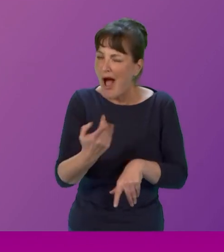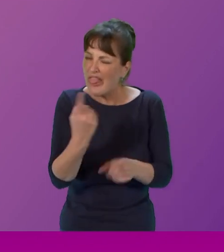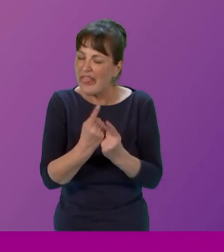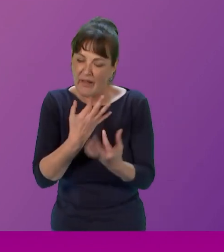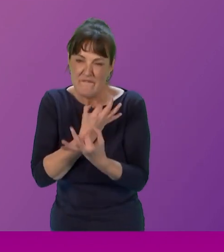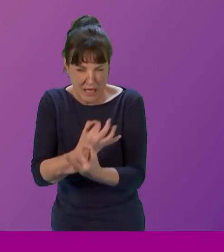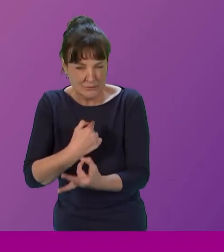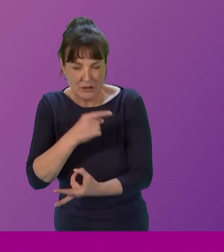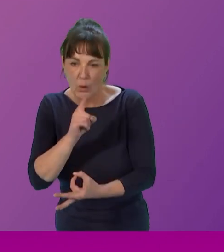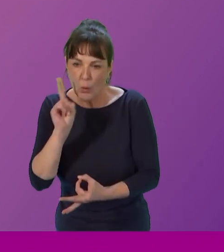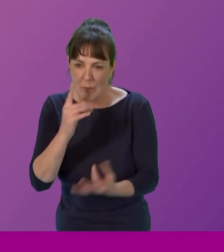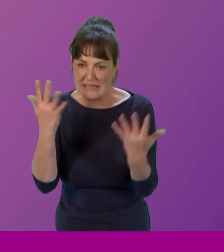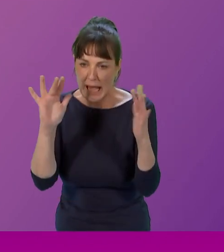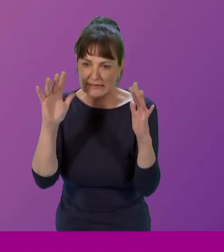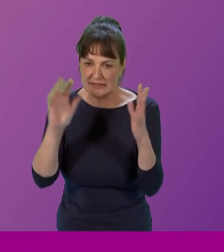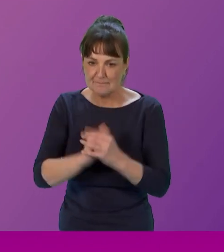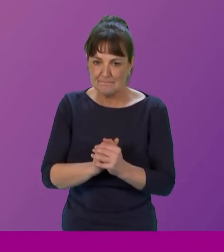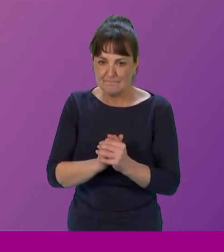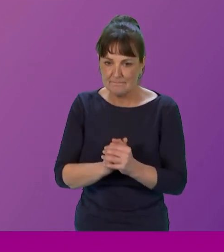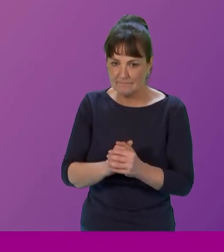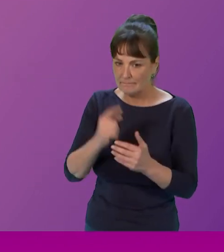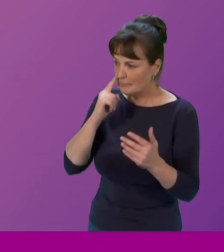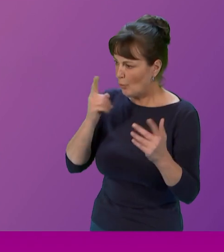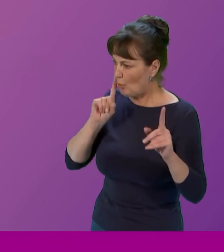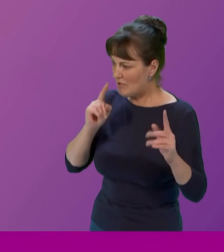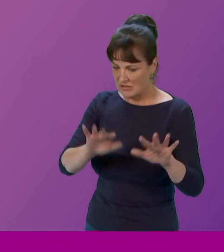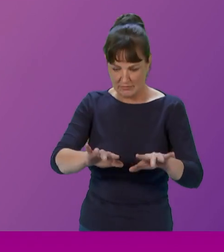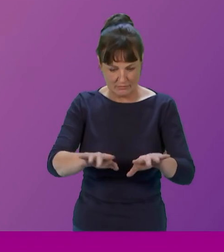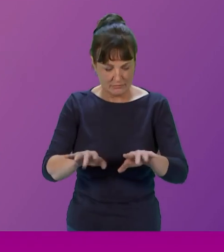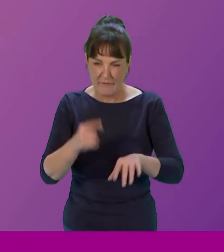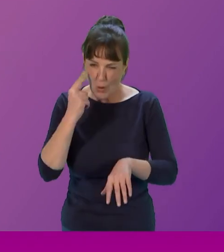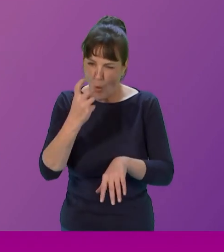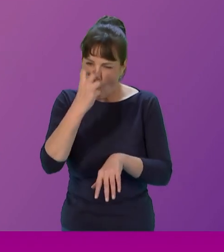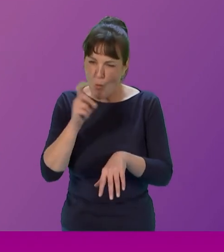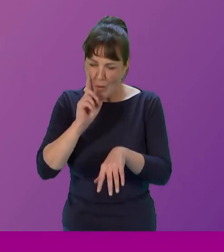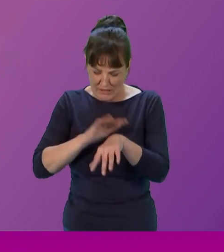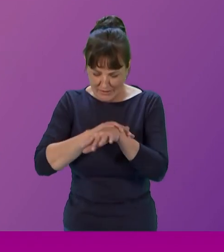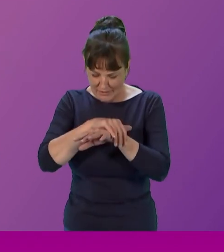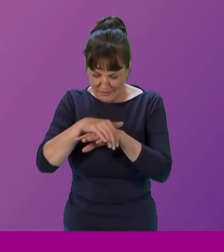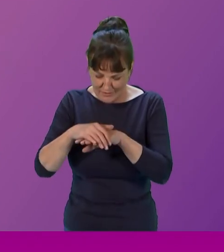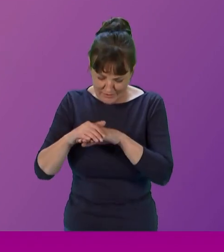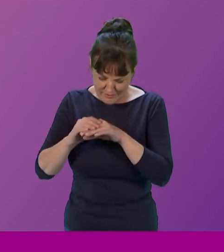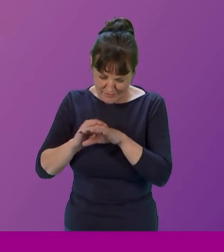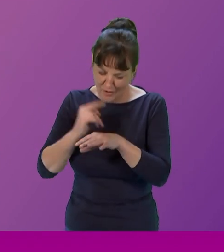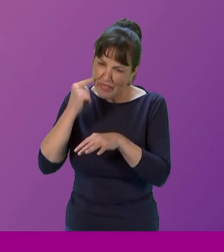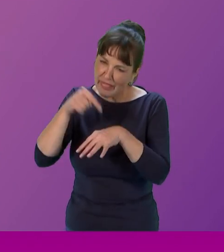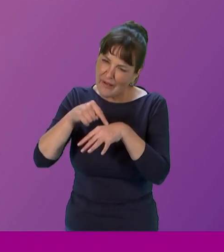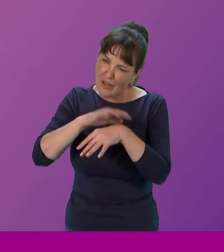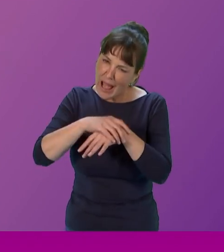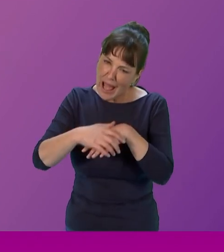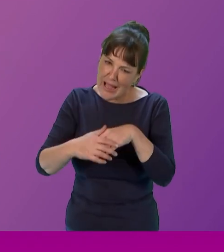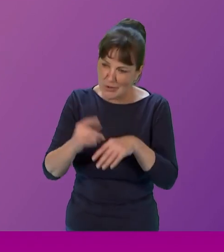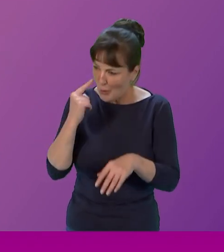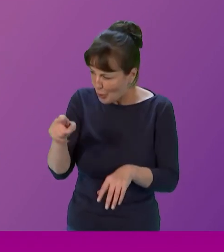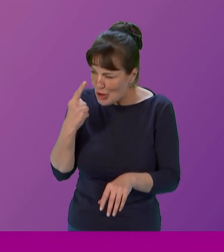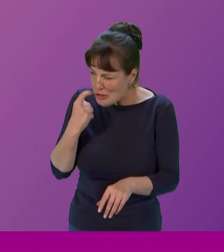Look at the hands. When you're next on a train and you see an old woman or something, just look at the hands. Think of the care that those hands, look at your young hands and what are they going to do?